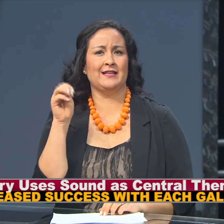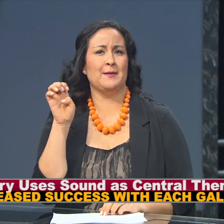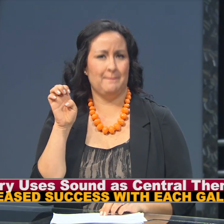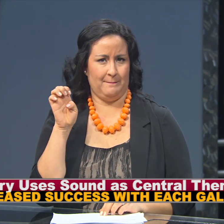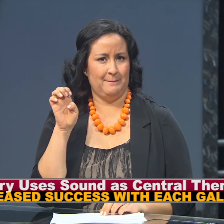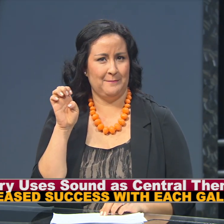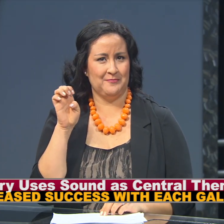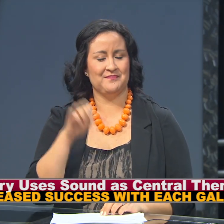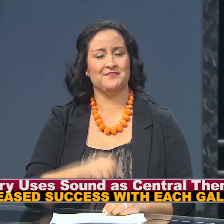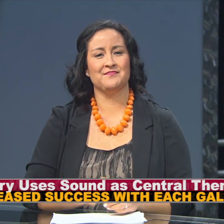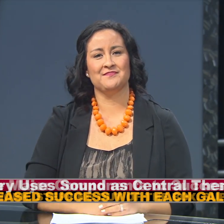gallery.